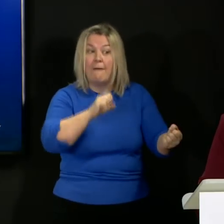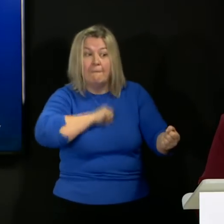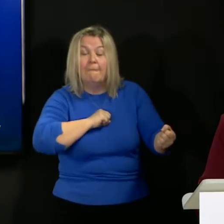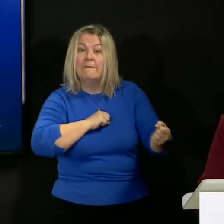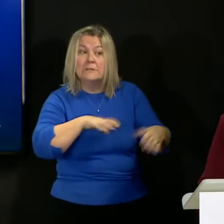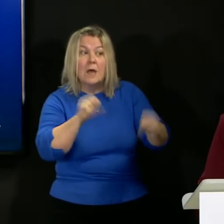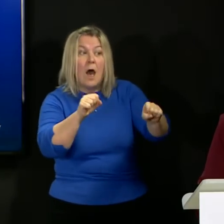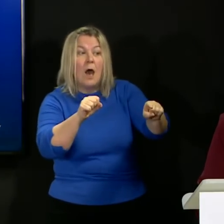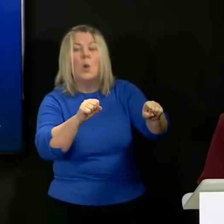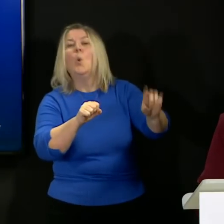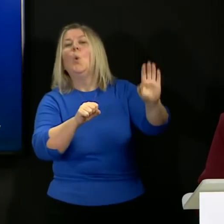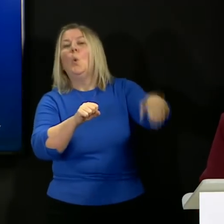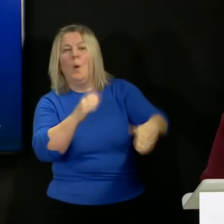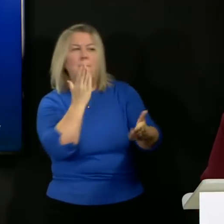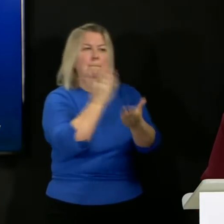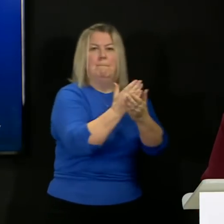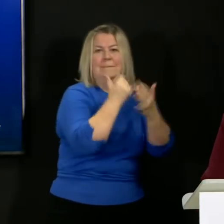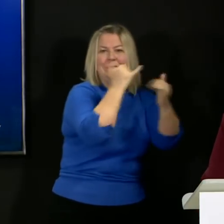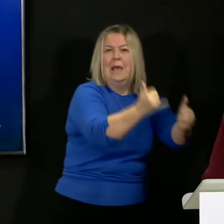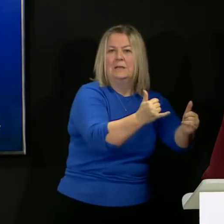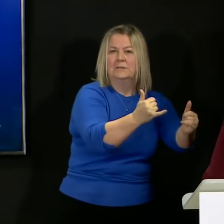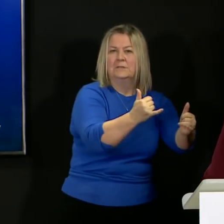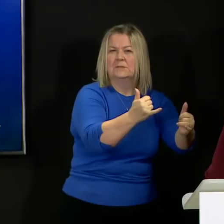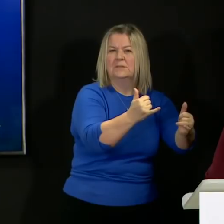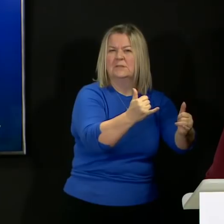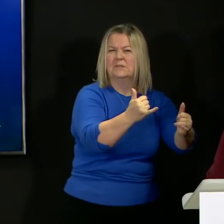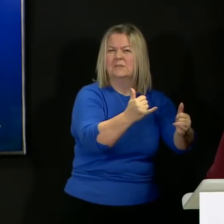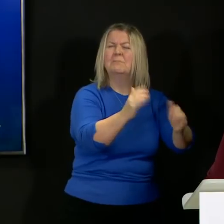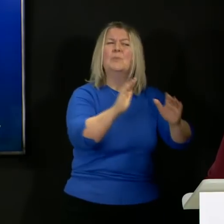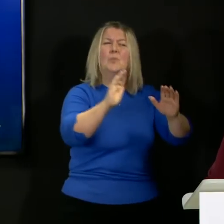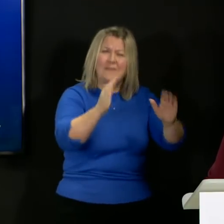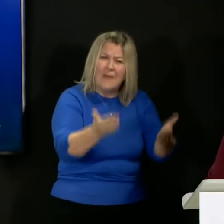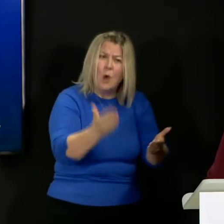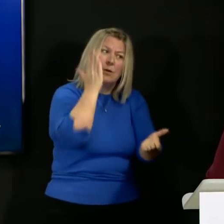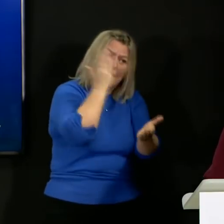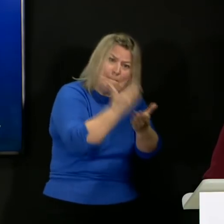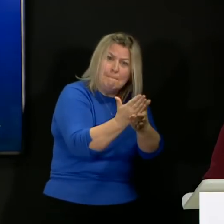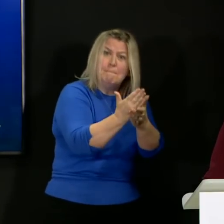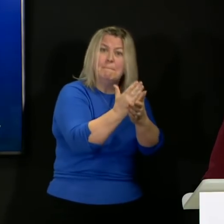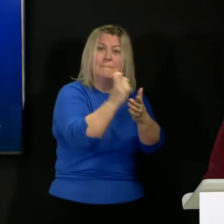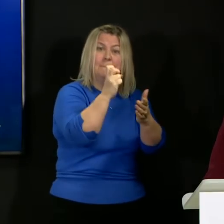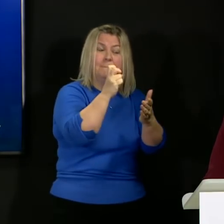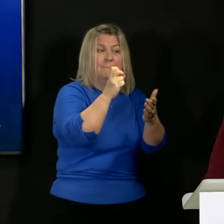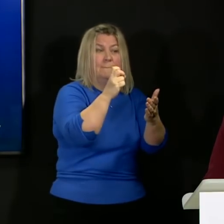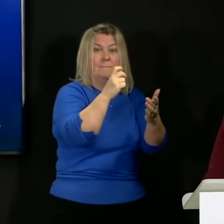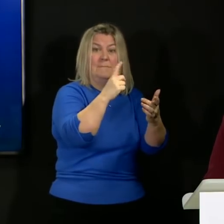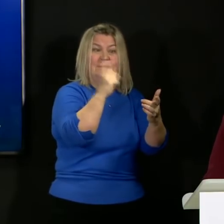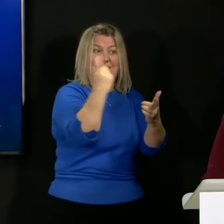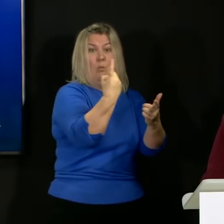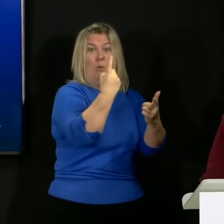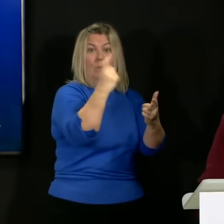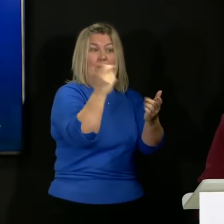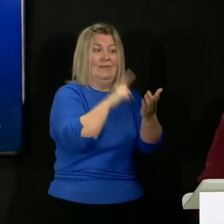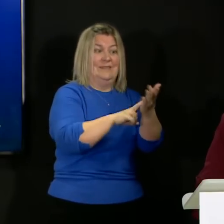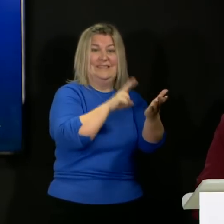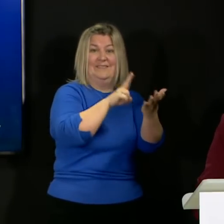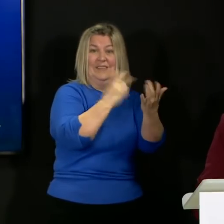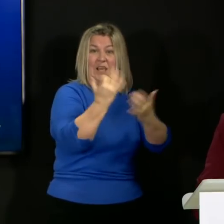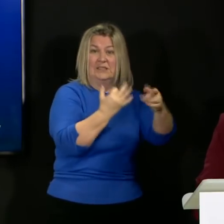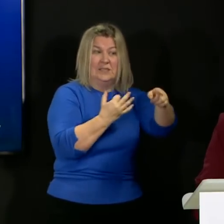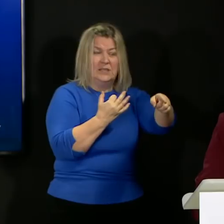steps that we then take but in those care homes without an active case then that is our rationale for